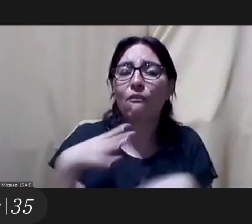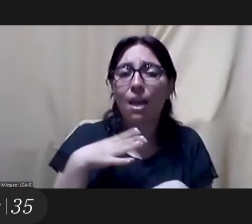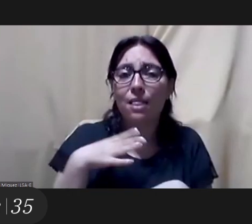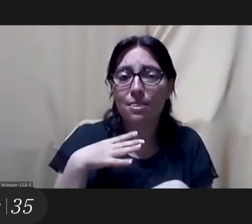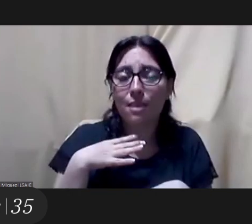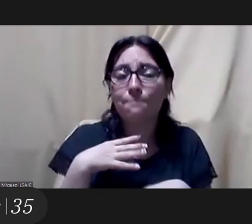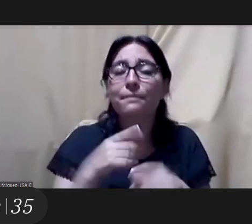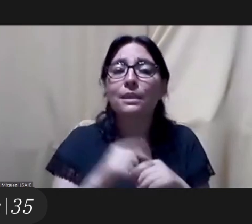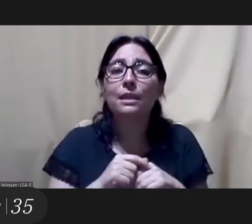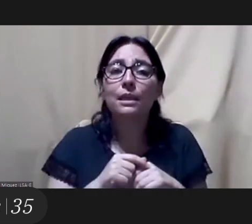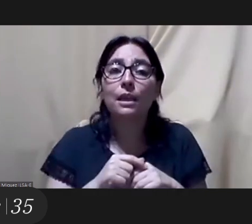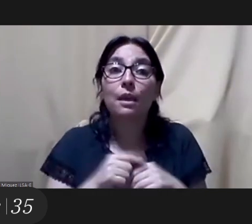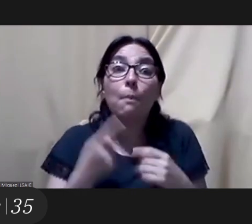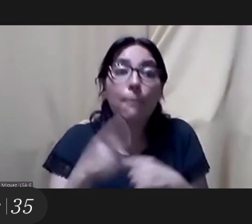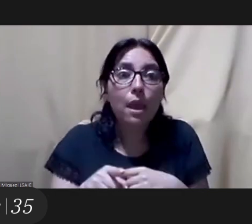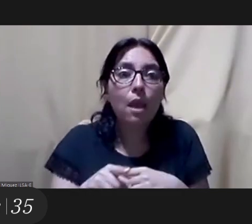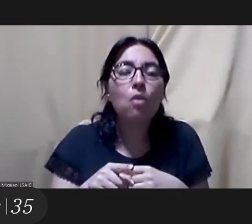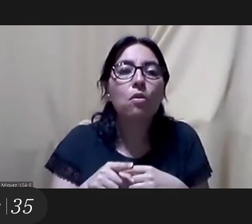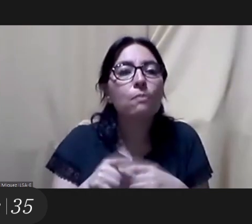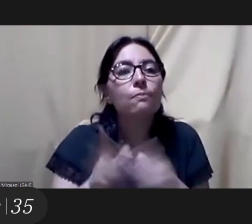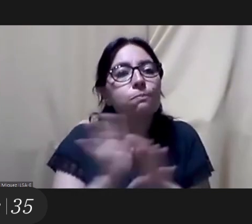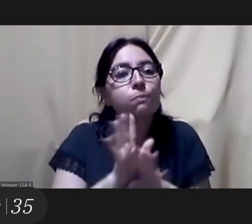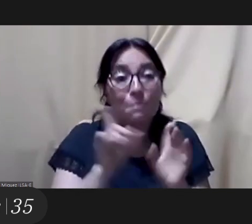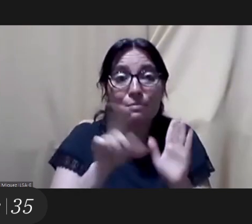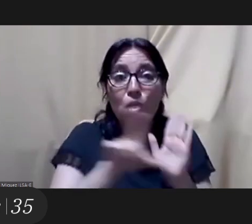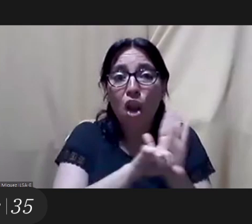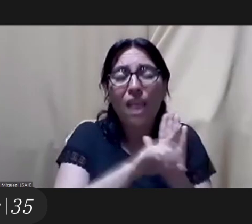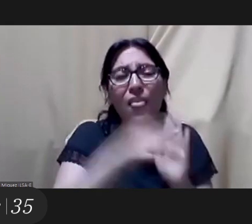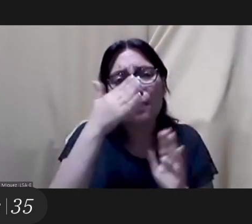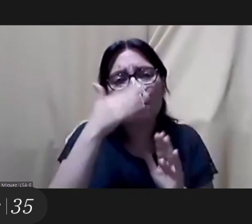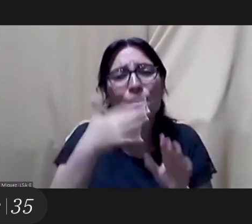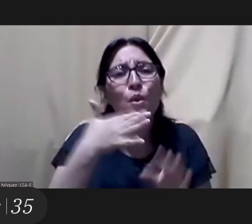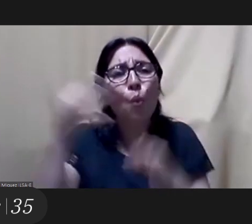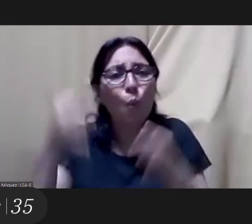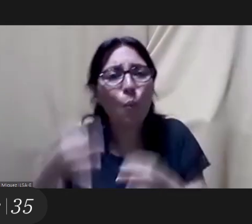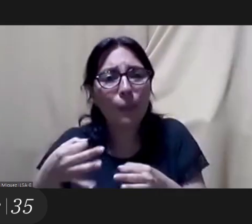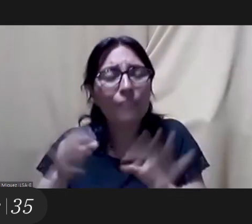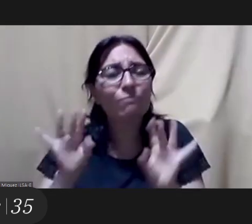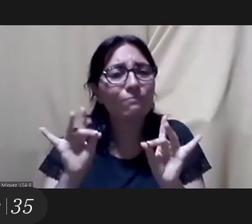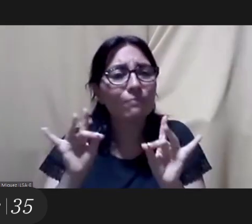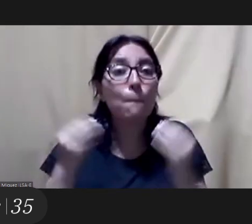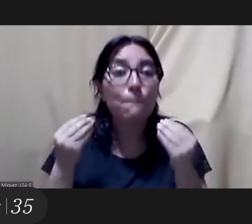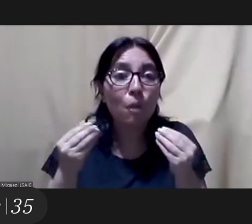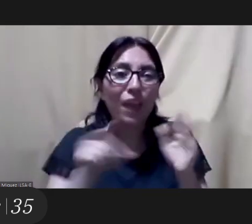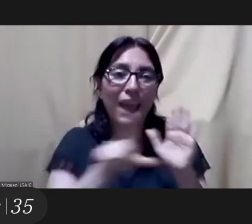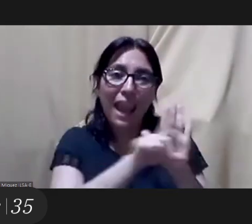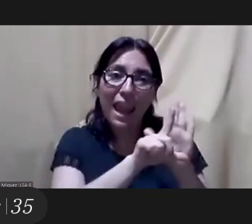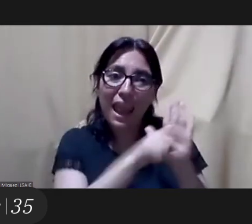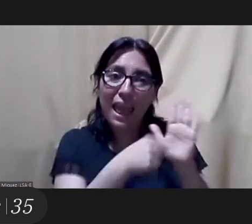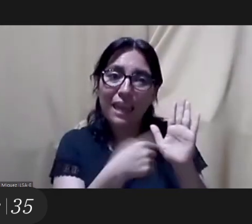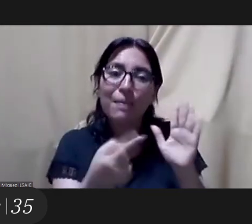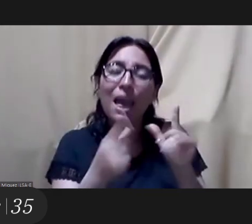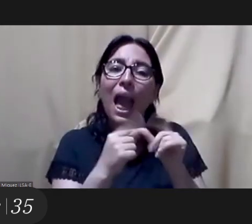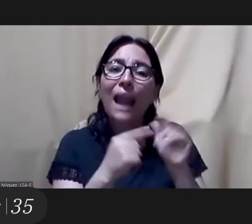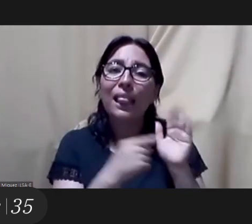as established by law but it is very hard to implement it because there's a section of the law that says